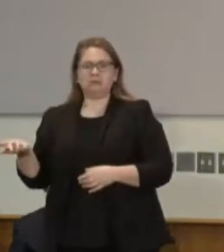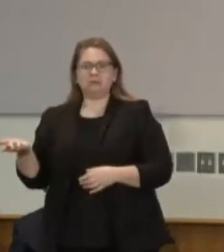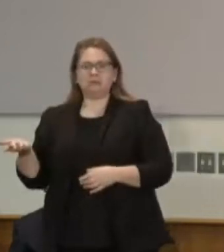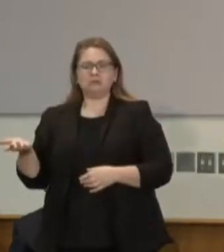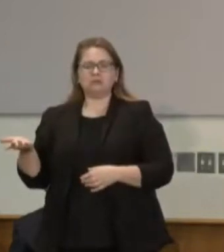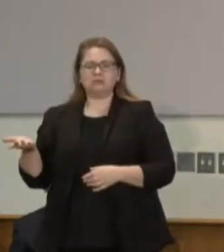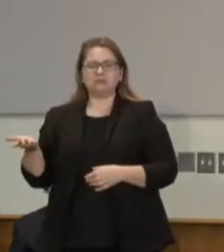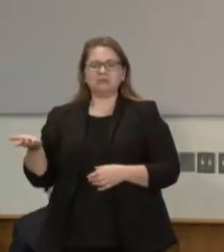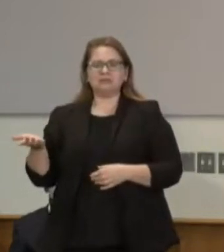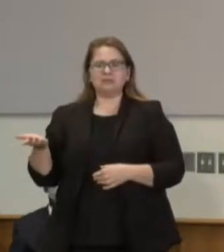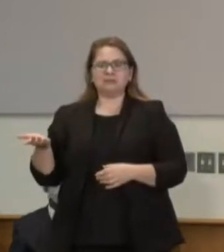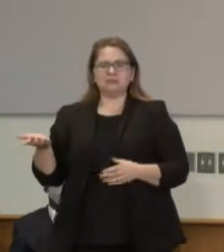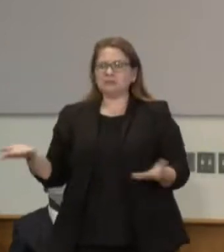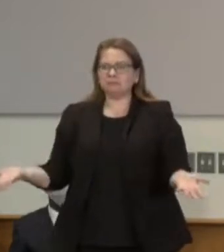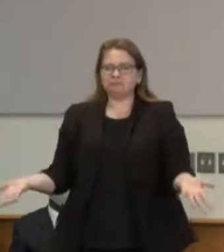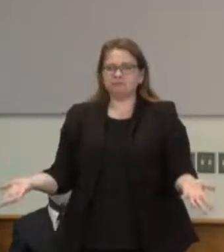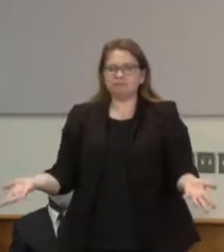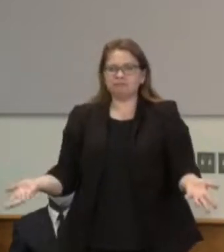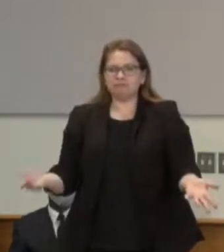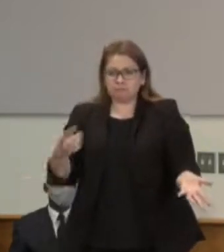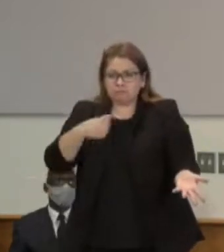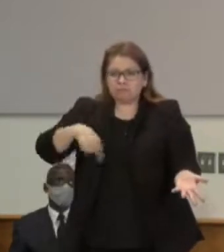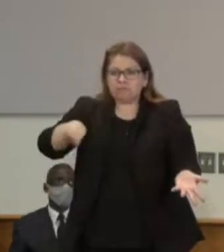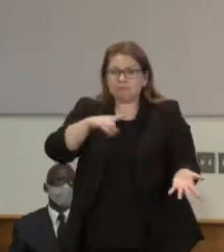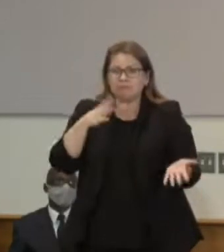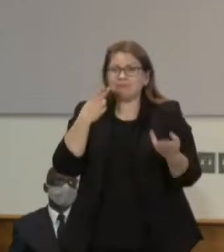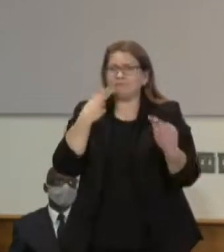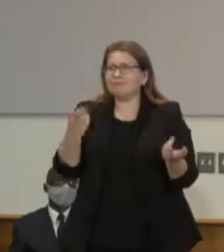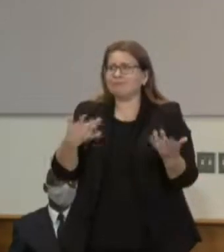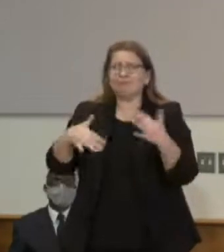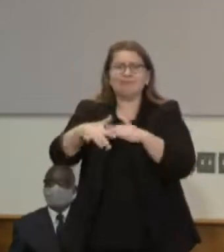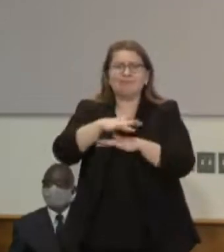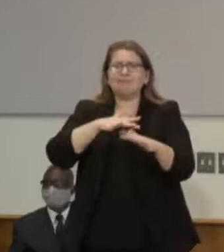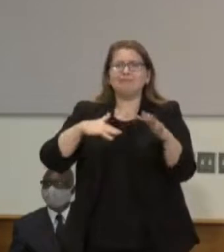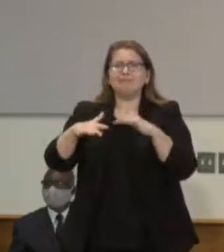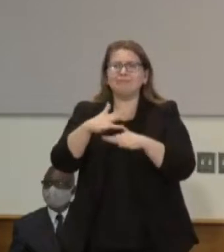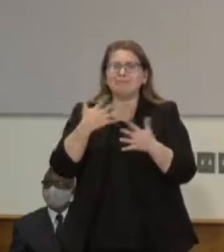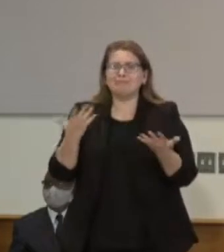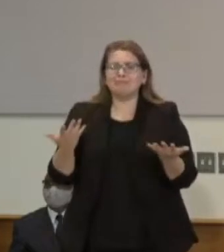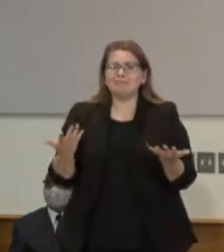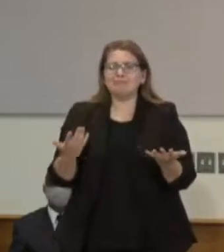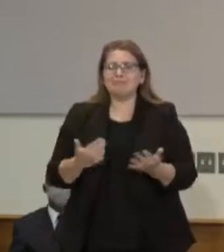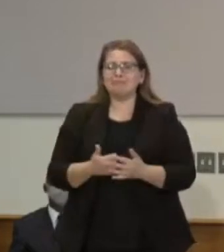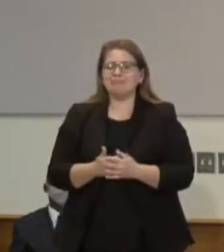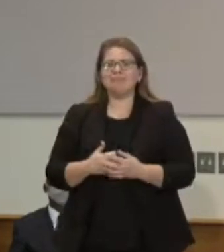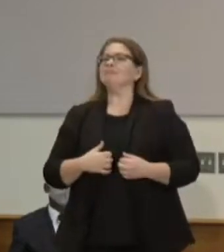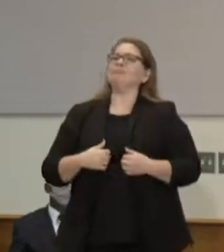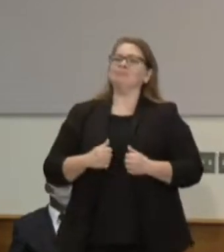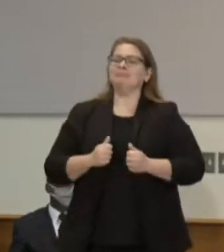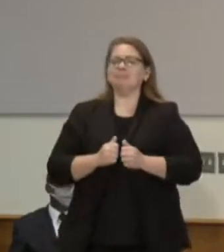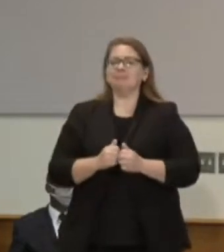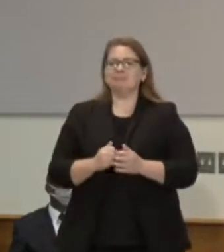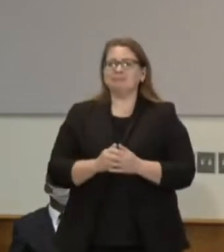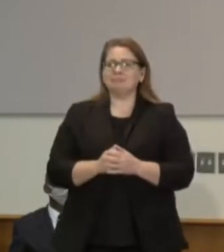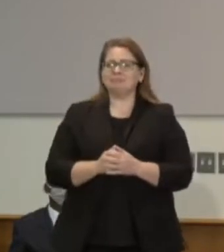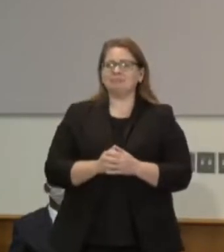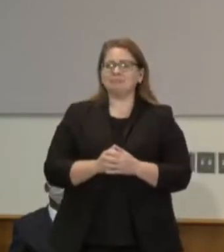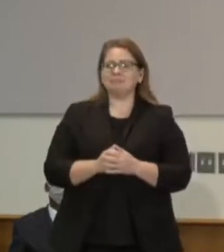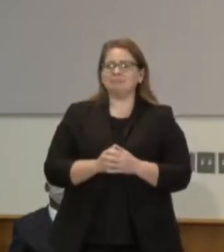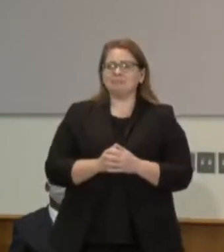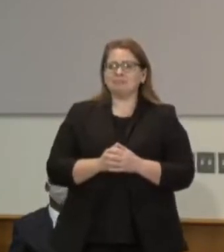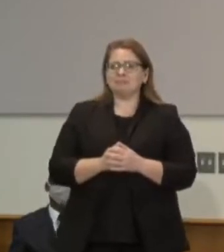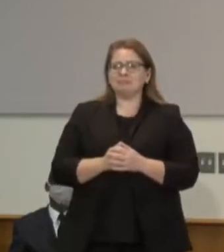there's a group of community members and they call themselves the community ambassadors. And so what they did, they